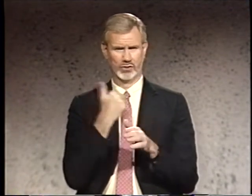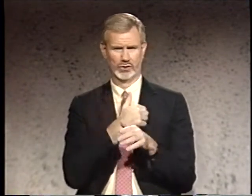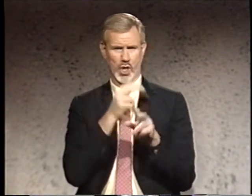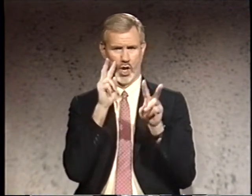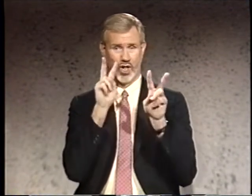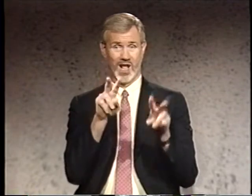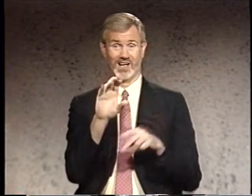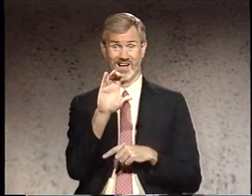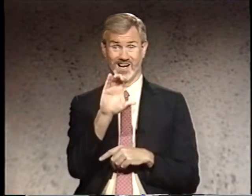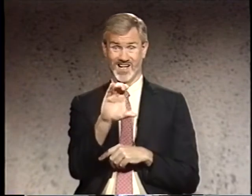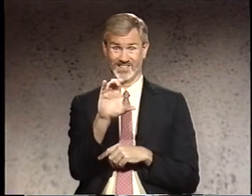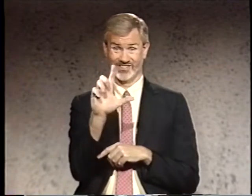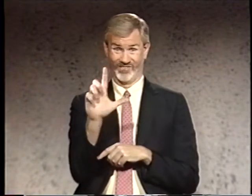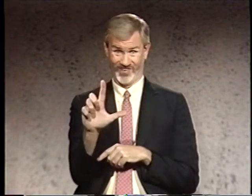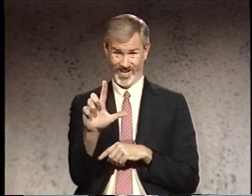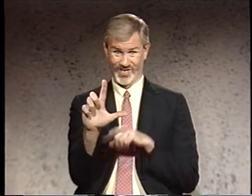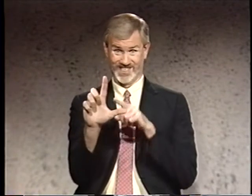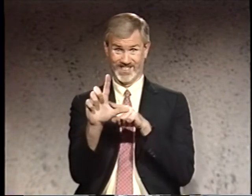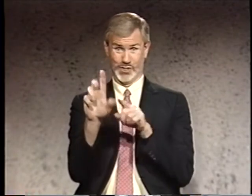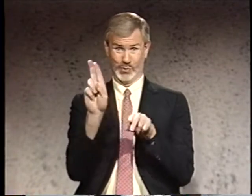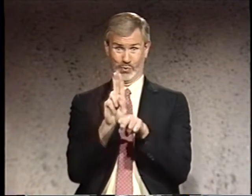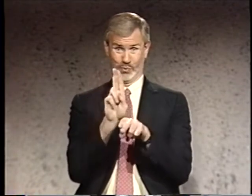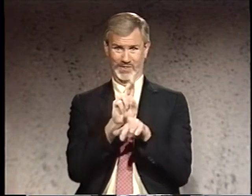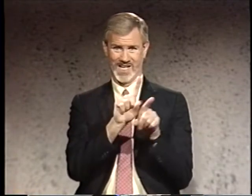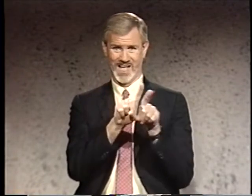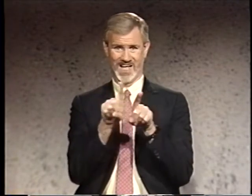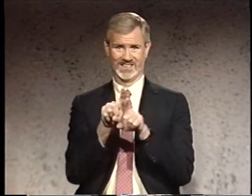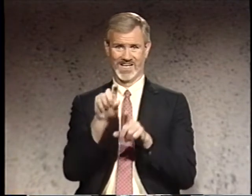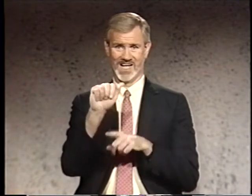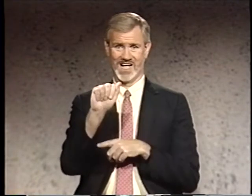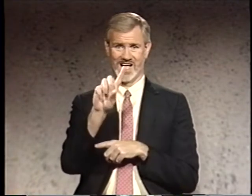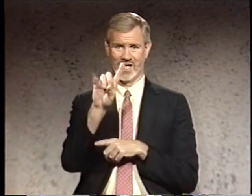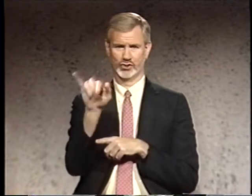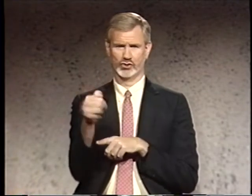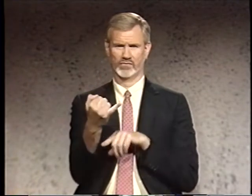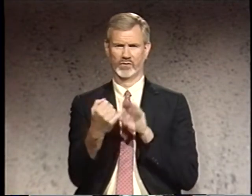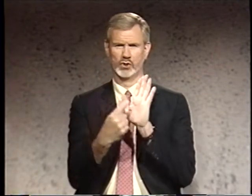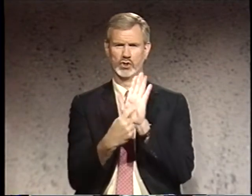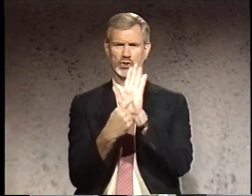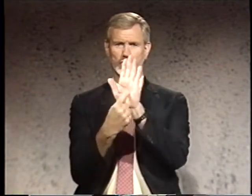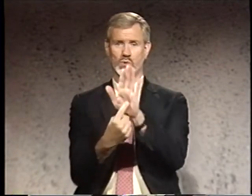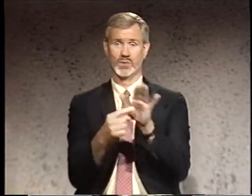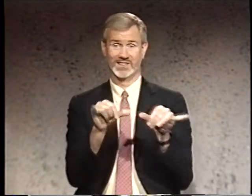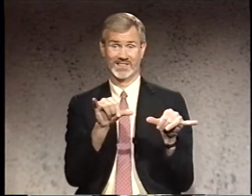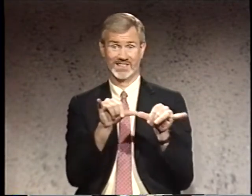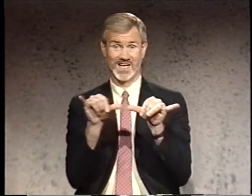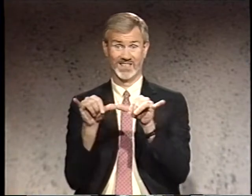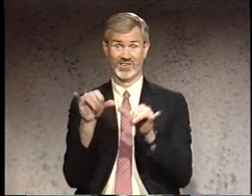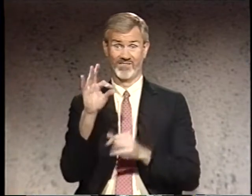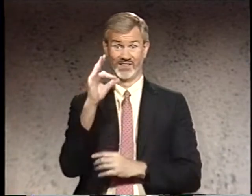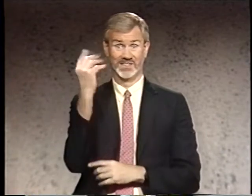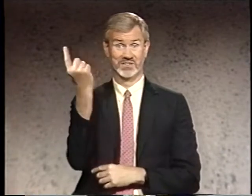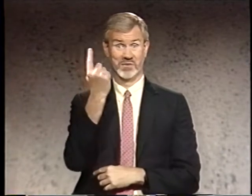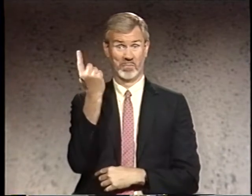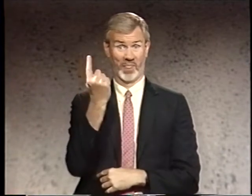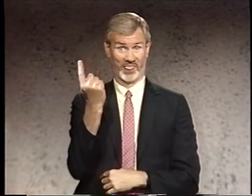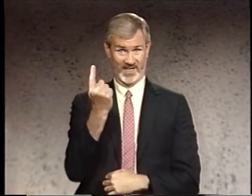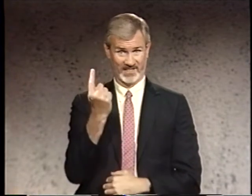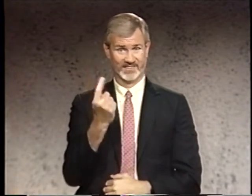let us look at classifiers used as adjectives to show the size of something. noun.